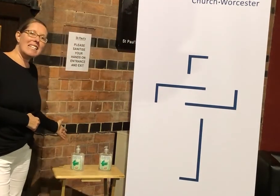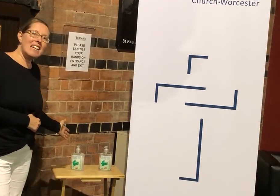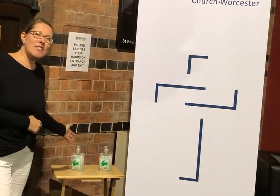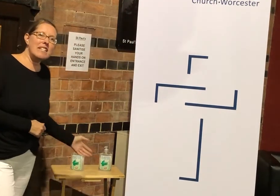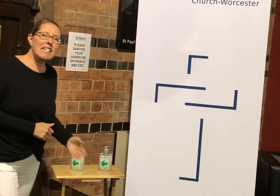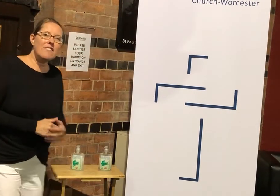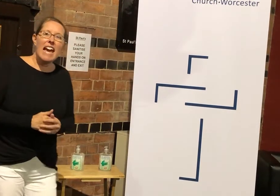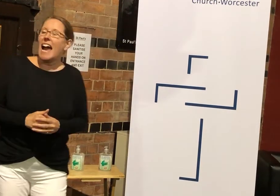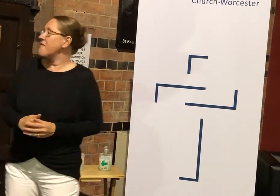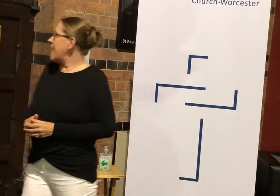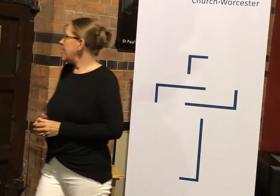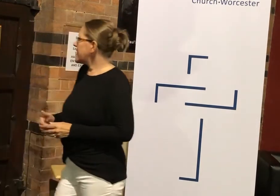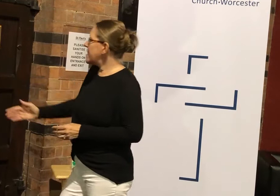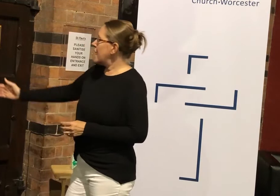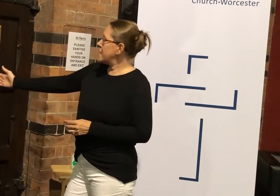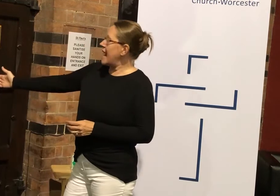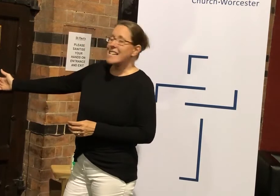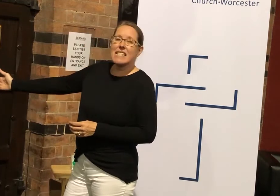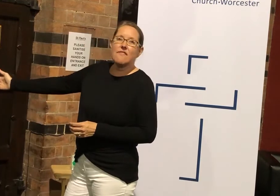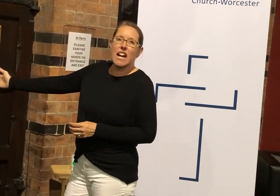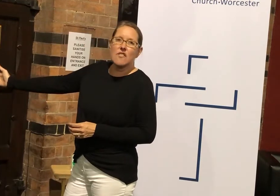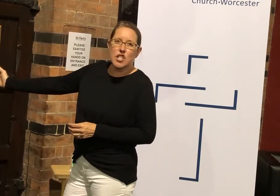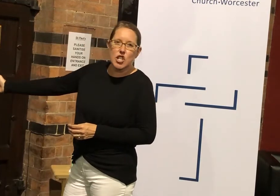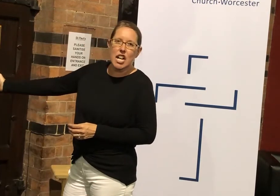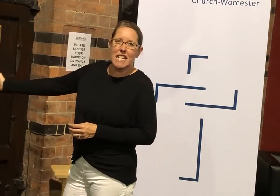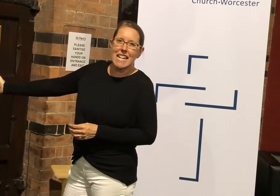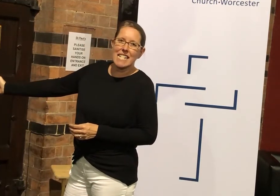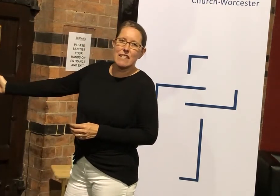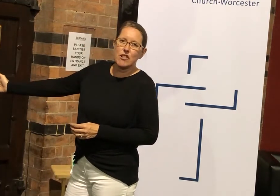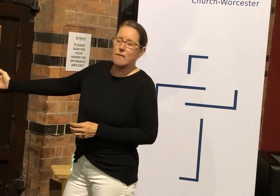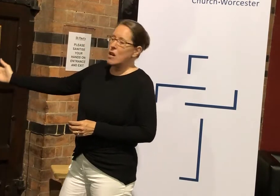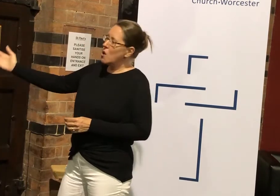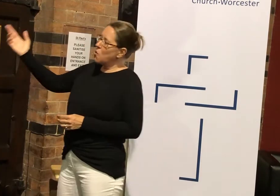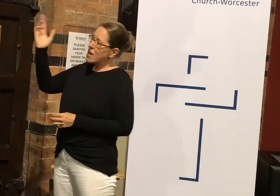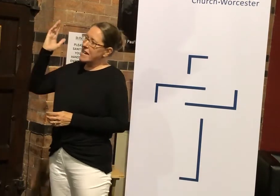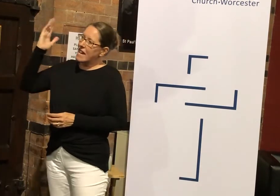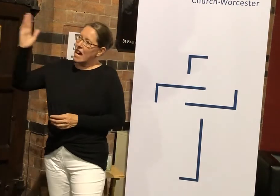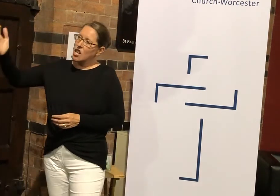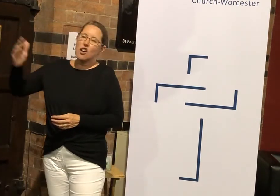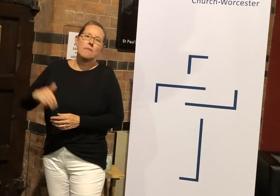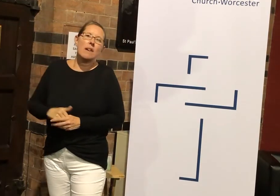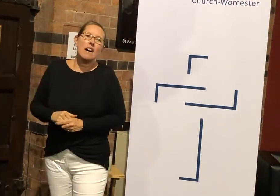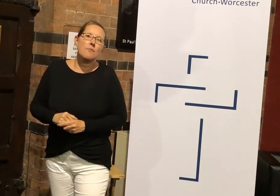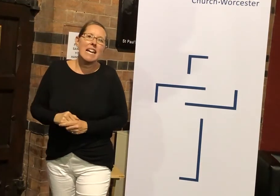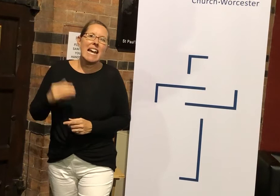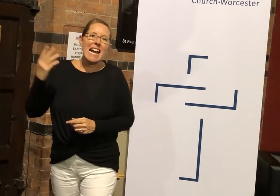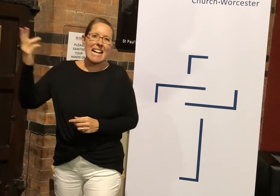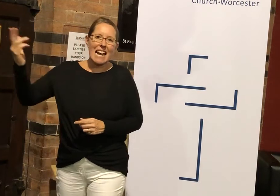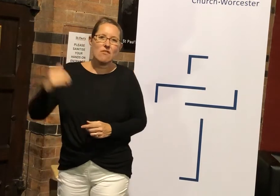as you leave and then to exit via the stood out Kennedy room, walking along the pathway and out